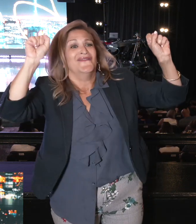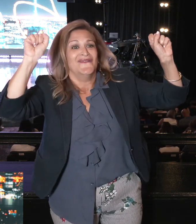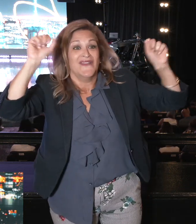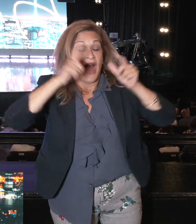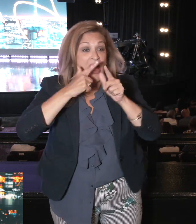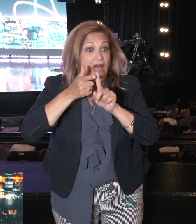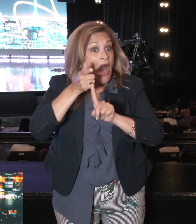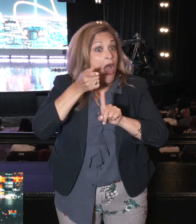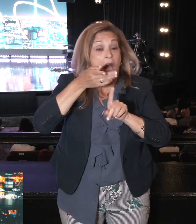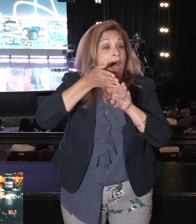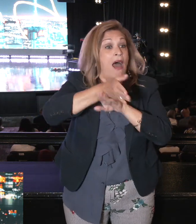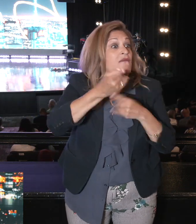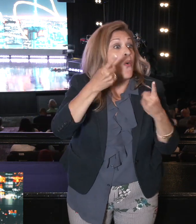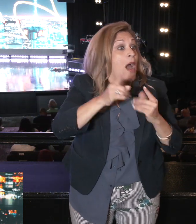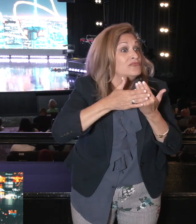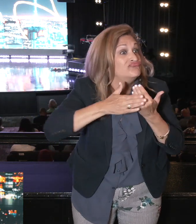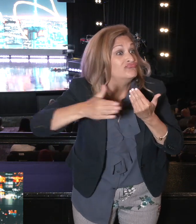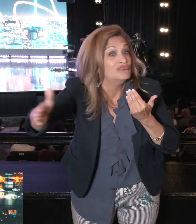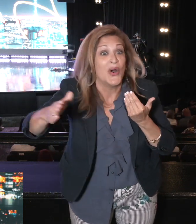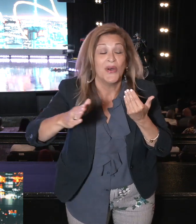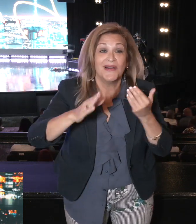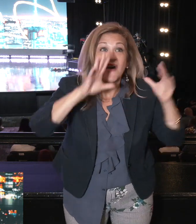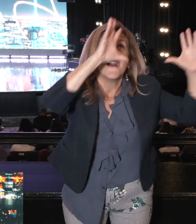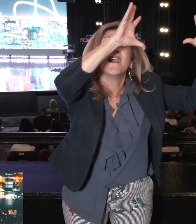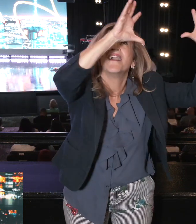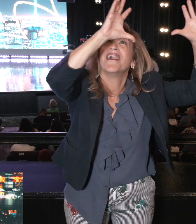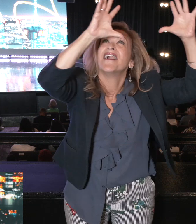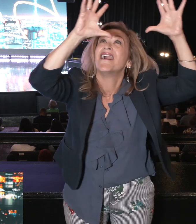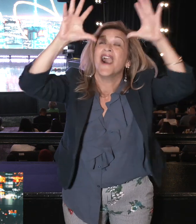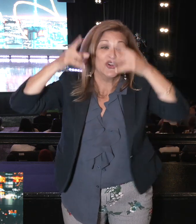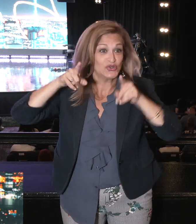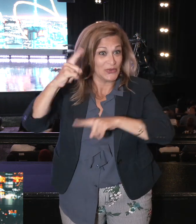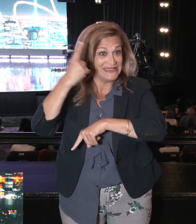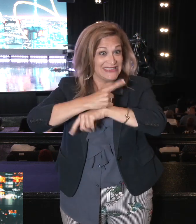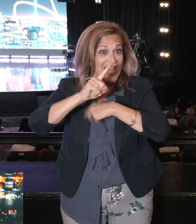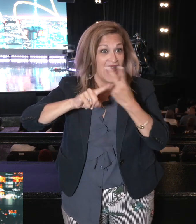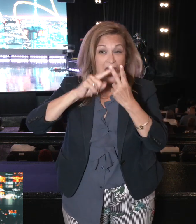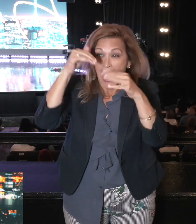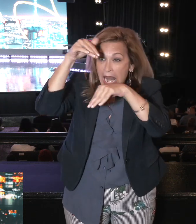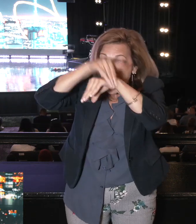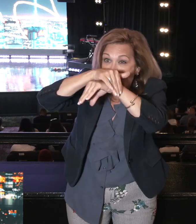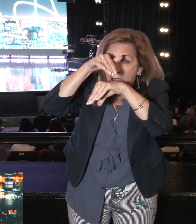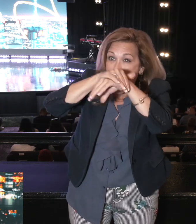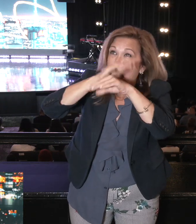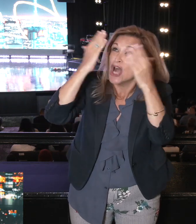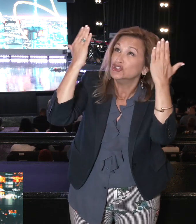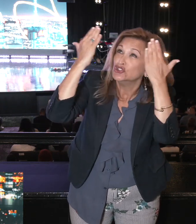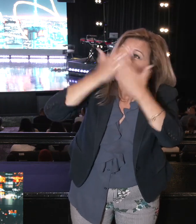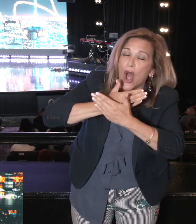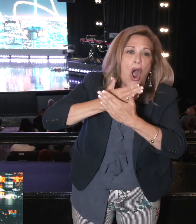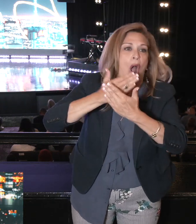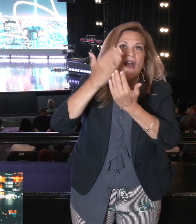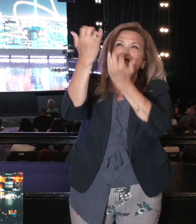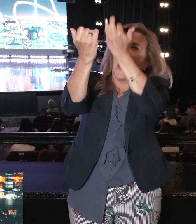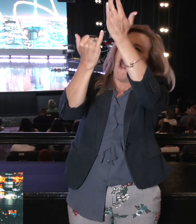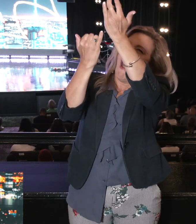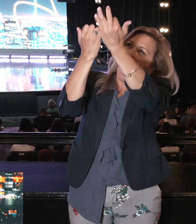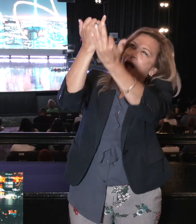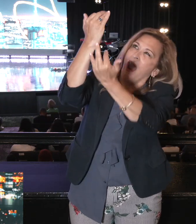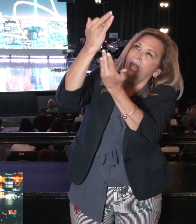them, covers them during the day, a pillar of fire at night. Every day, every night, they could see the evidence of God with them.